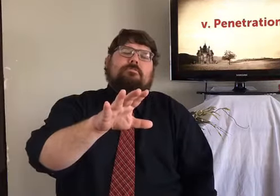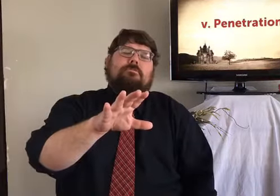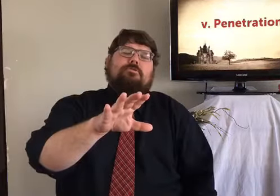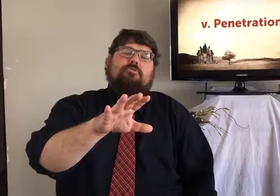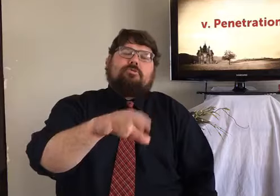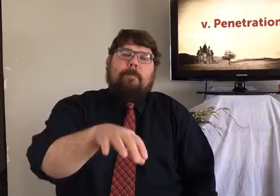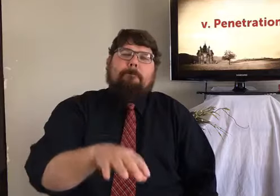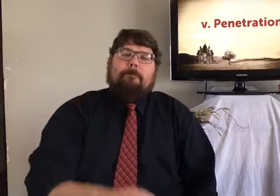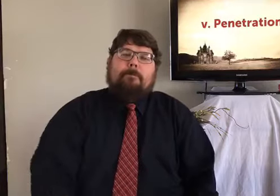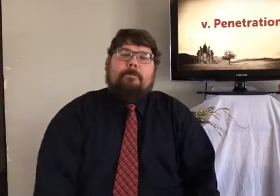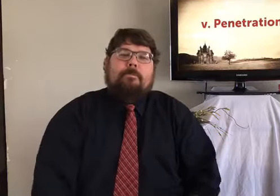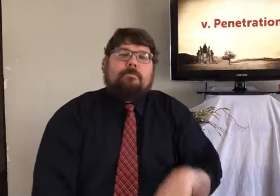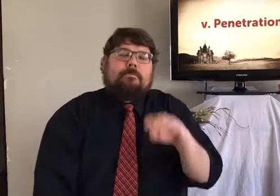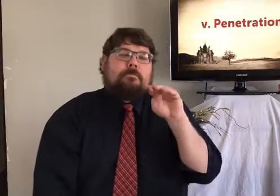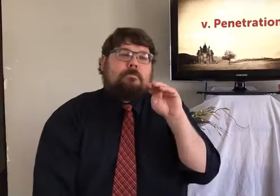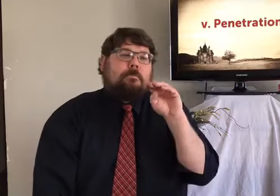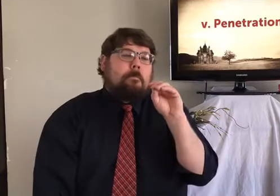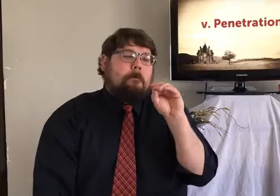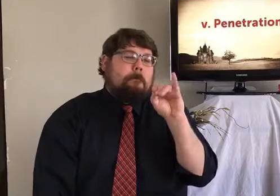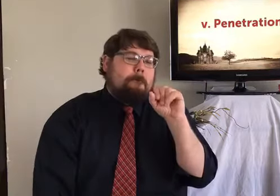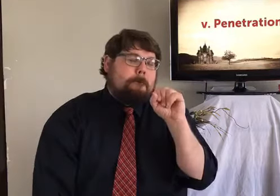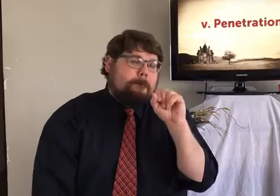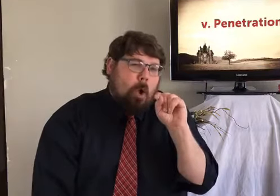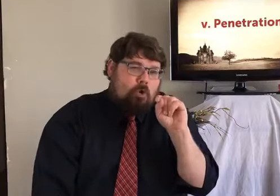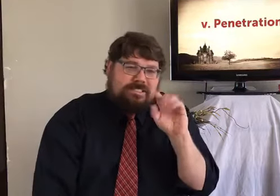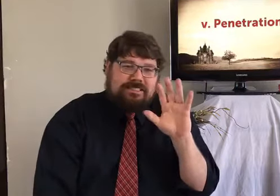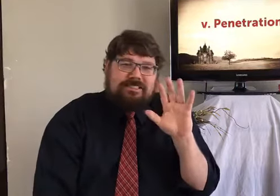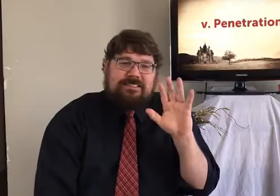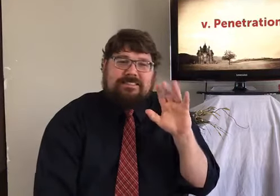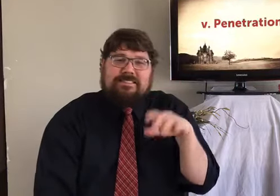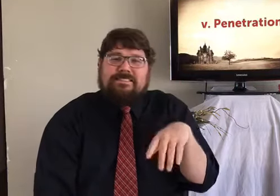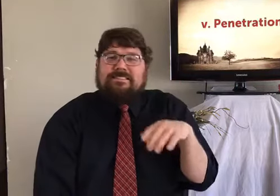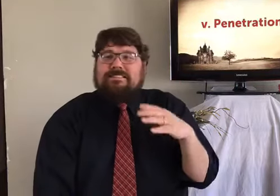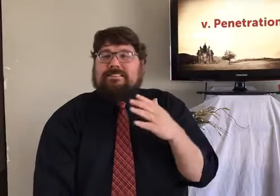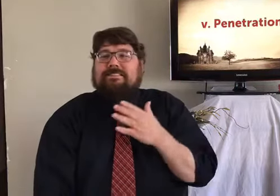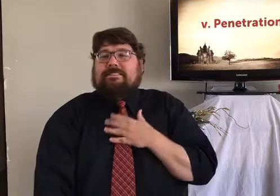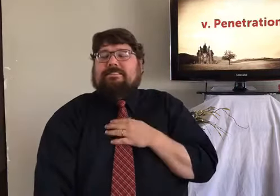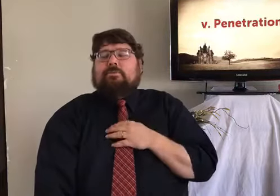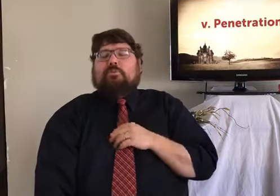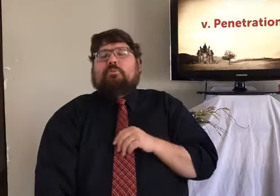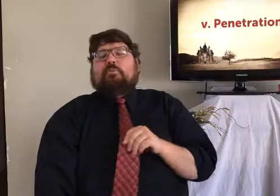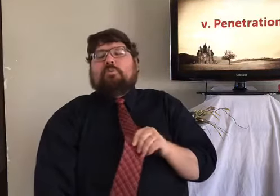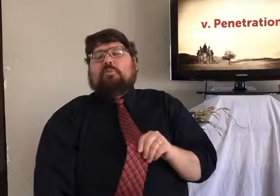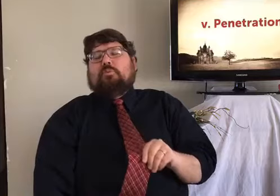And the result? Look. The the best. It was moist.